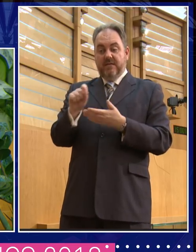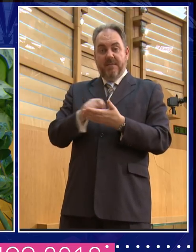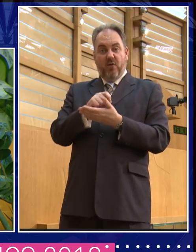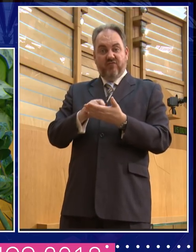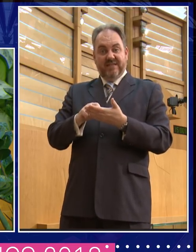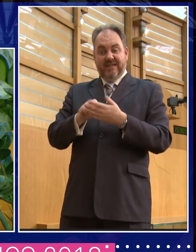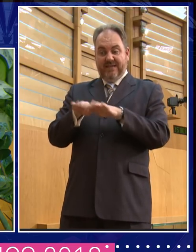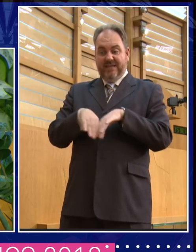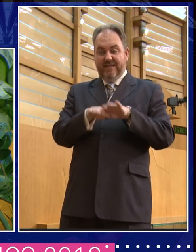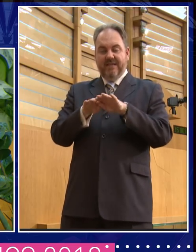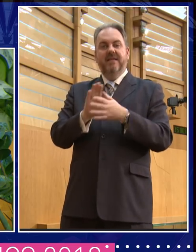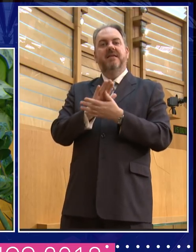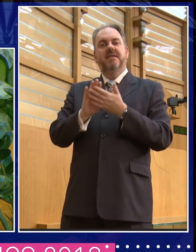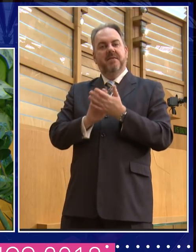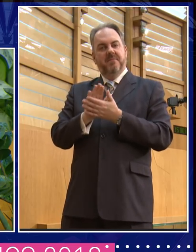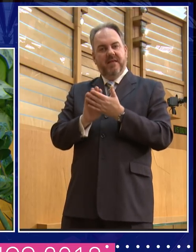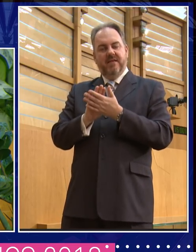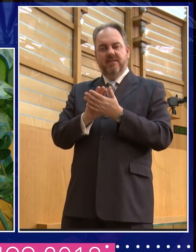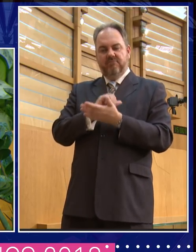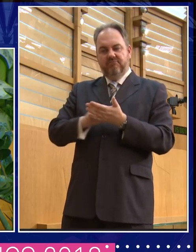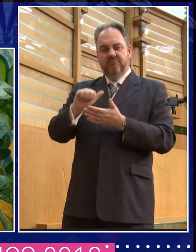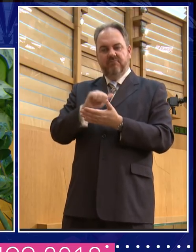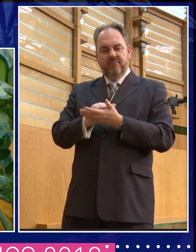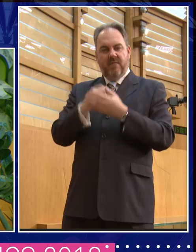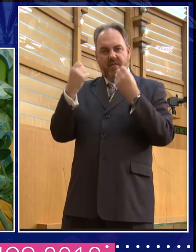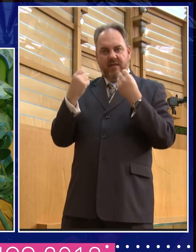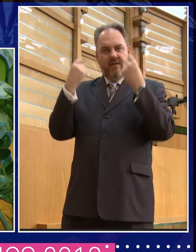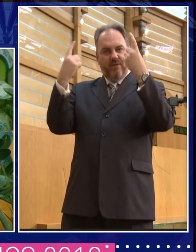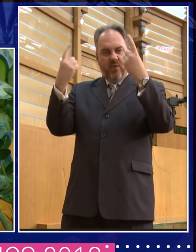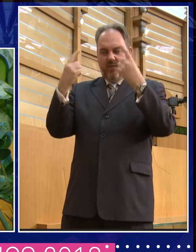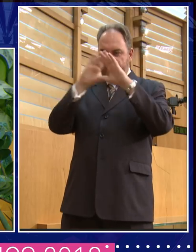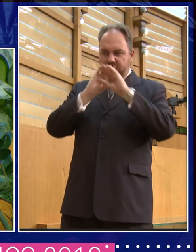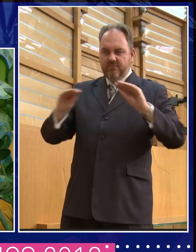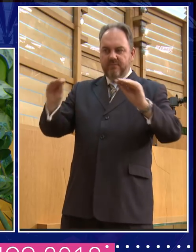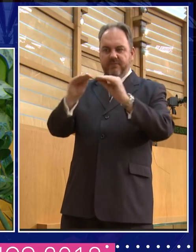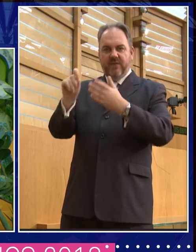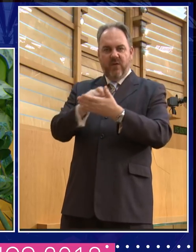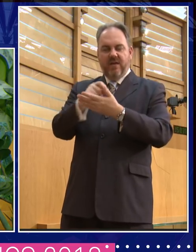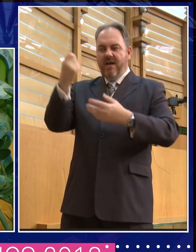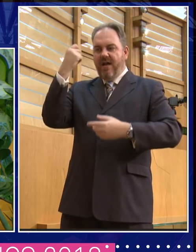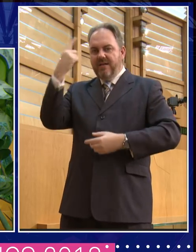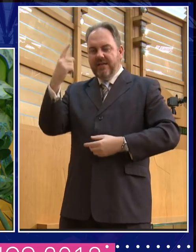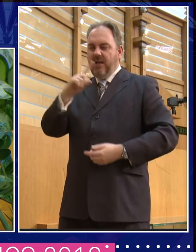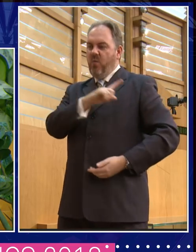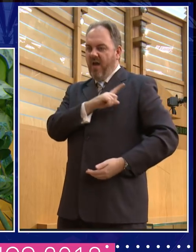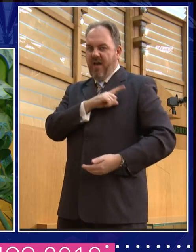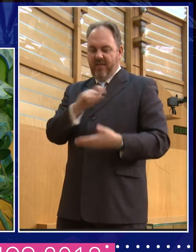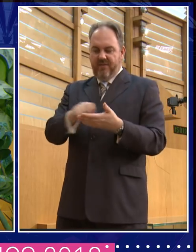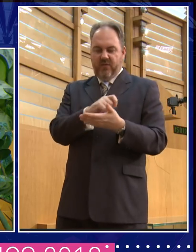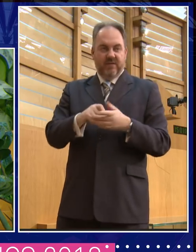about the well-informed voter putting his or her vote in the ballot box. Now, when you say